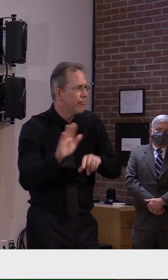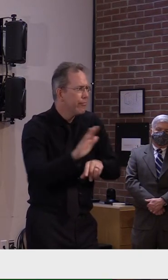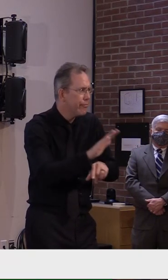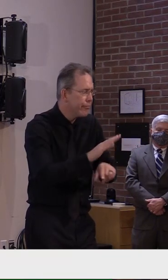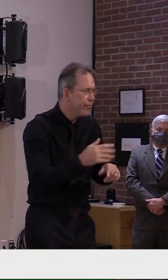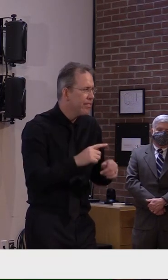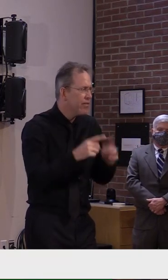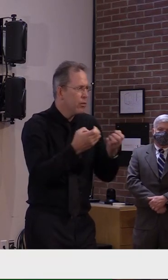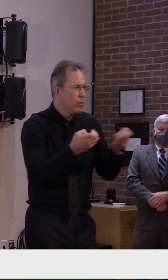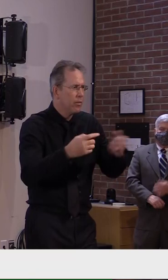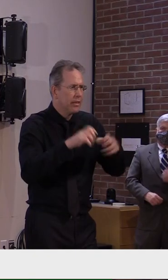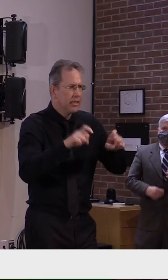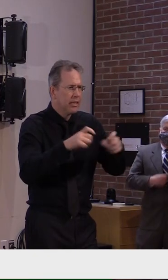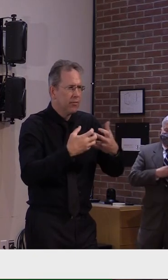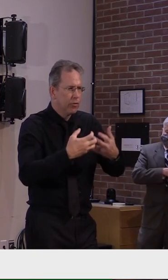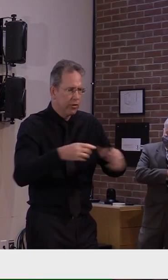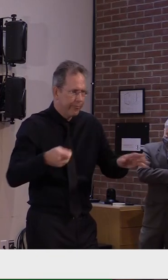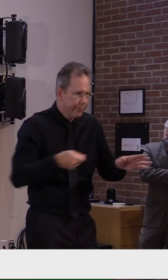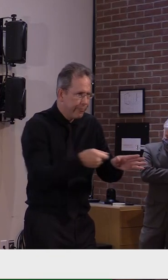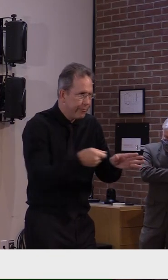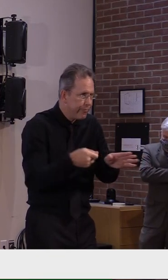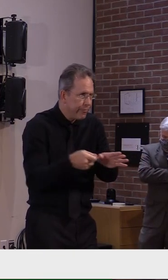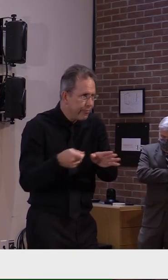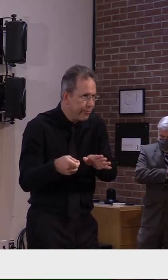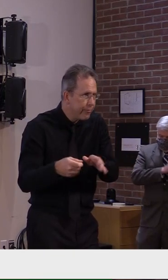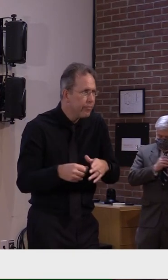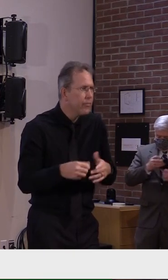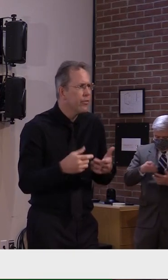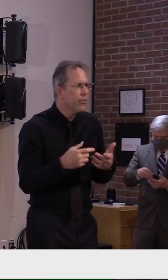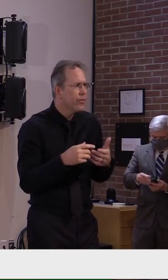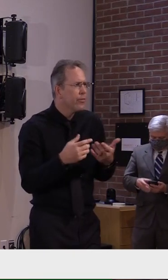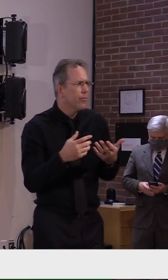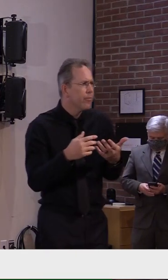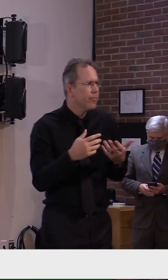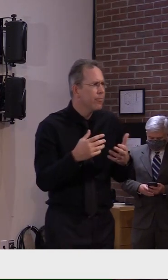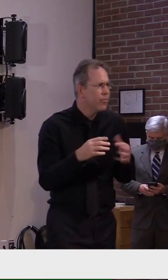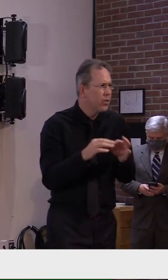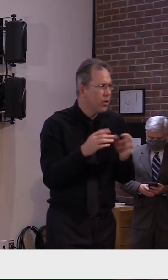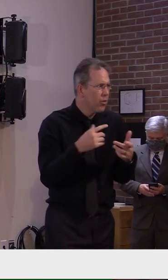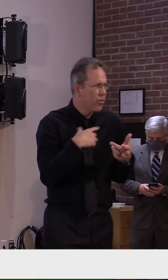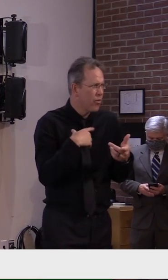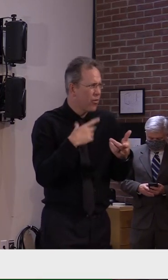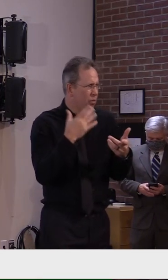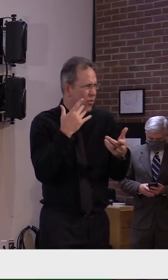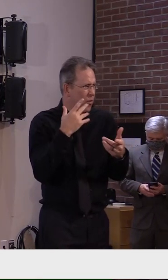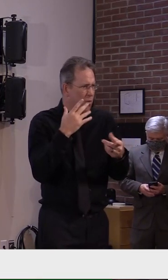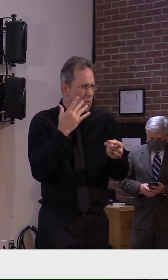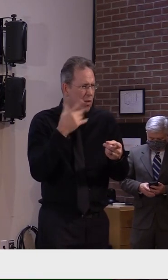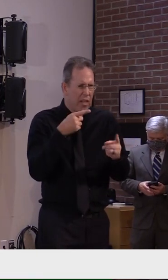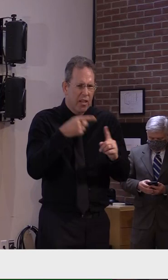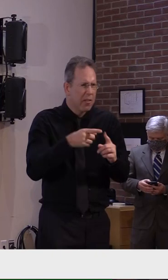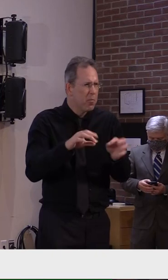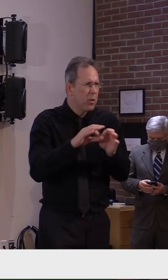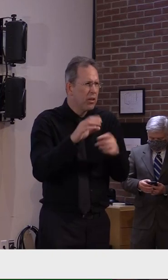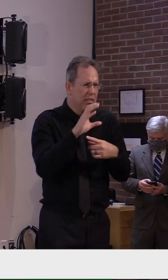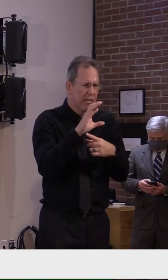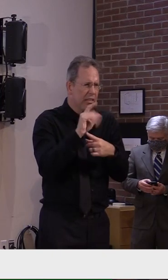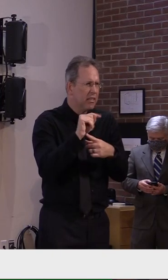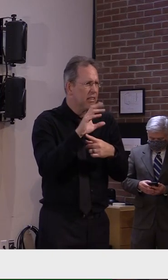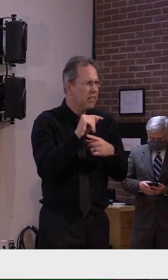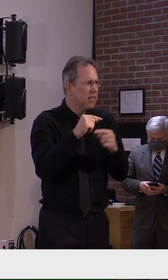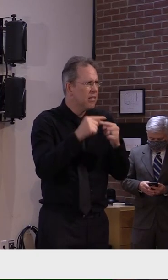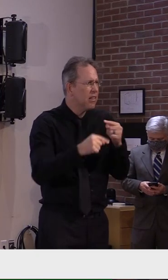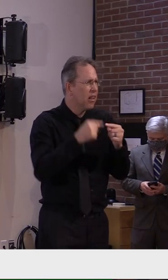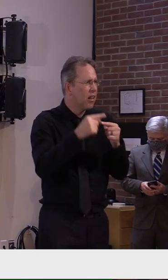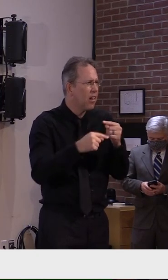viewers and listeners understand the reason cycle thresholds important is they're lower the cycle threshold that means the more